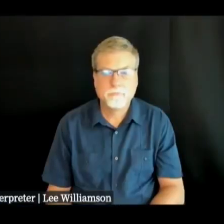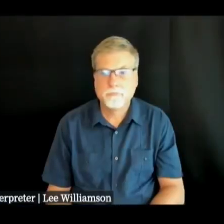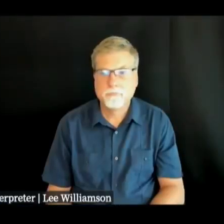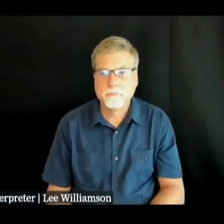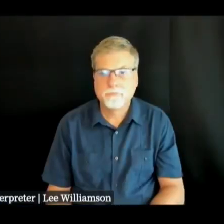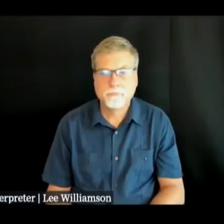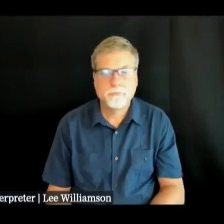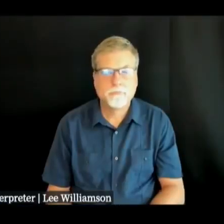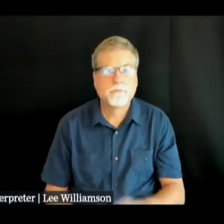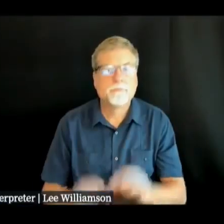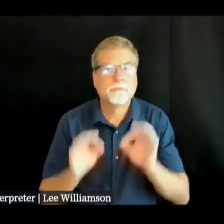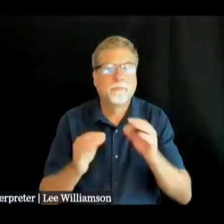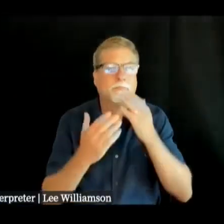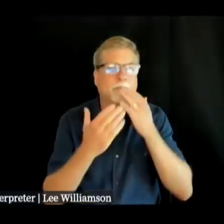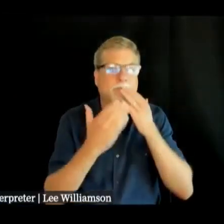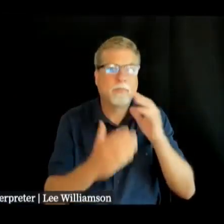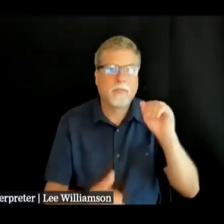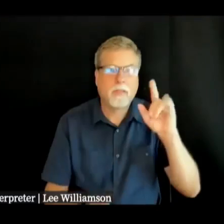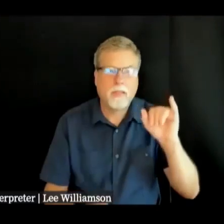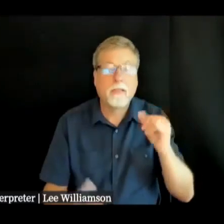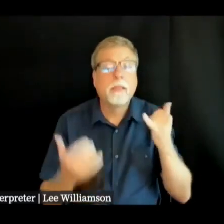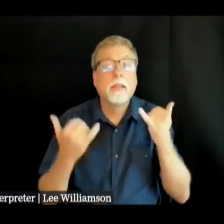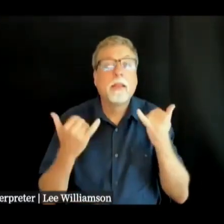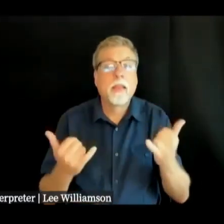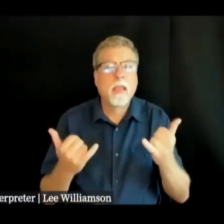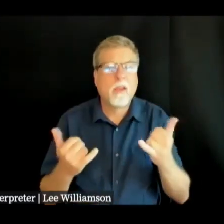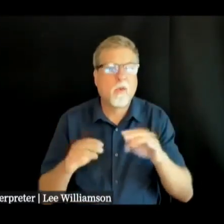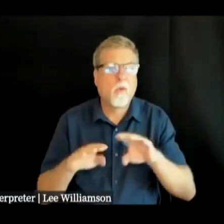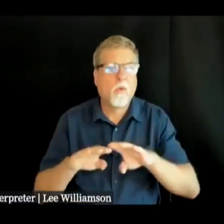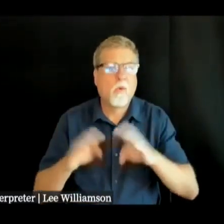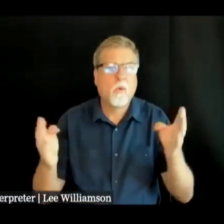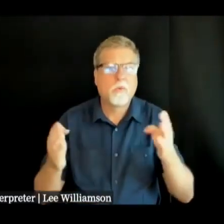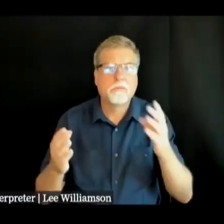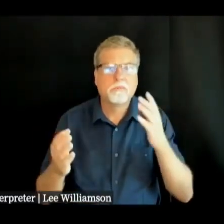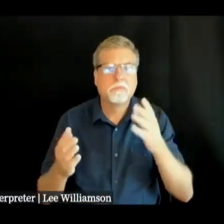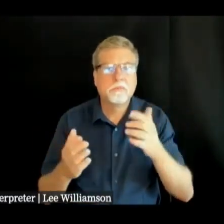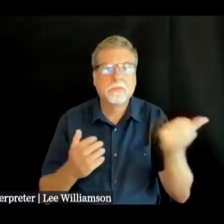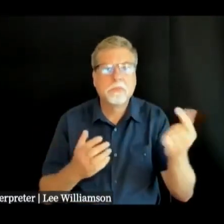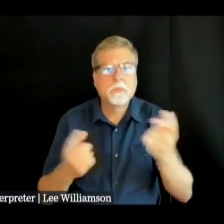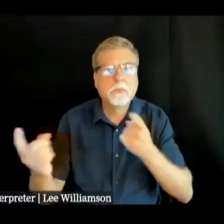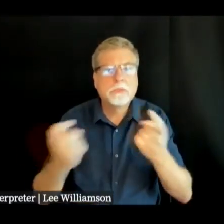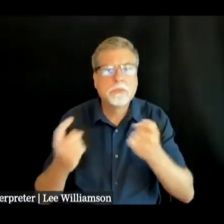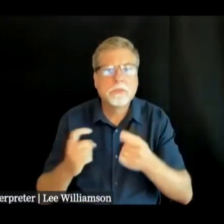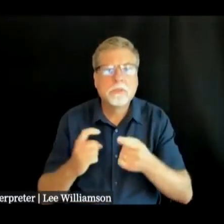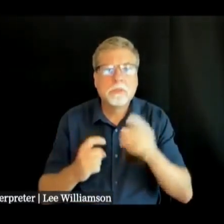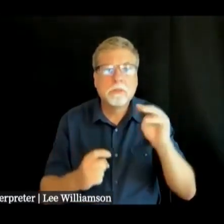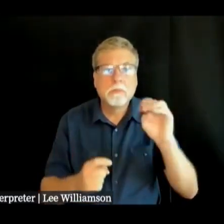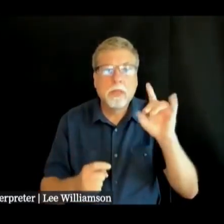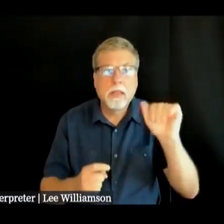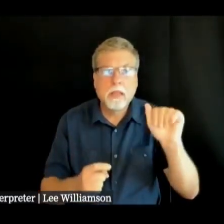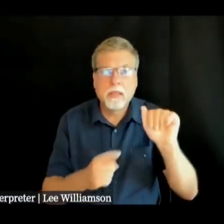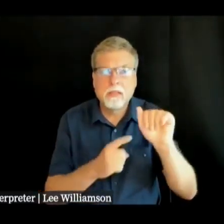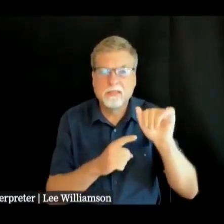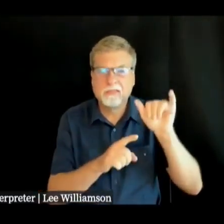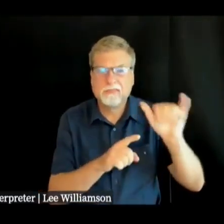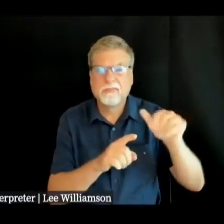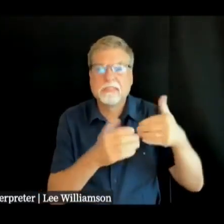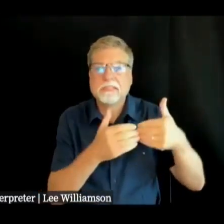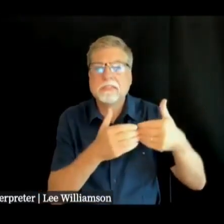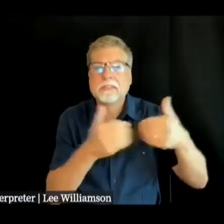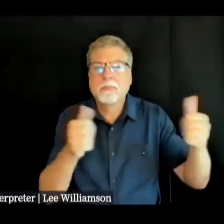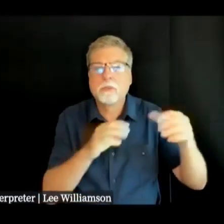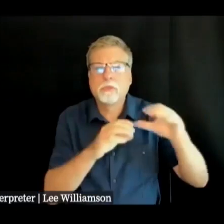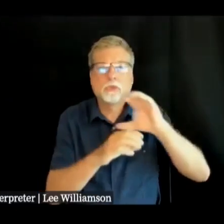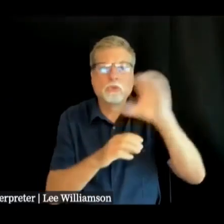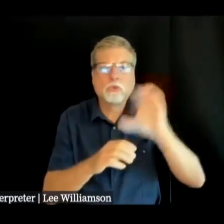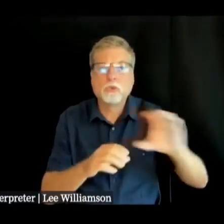thank you allie at this time we will open it up to questions from our media who are on a separate zoom call in the